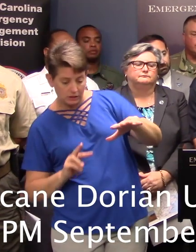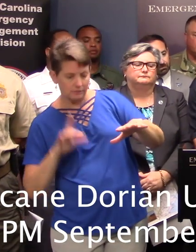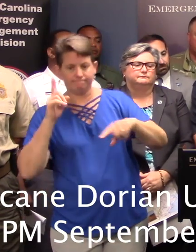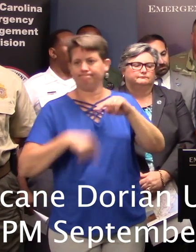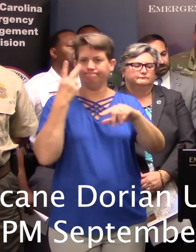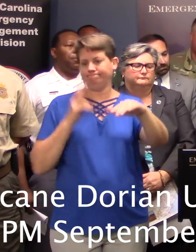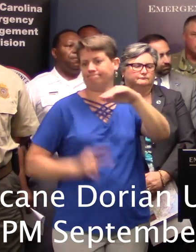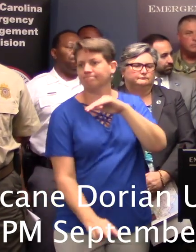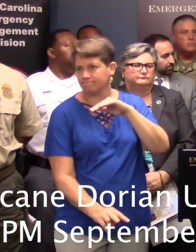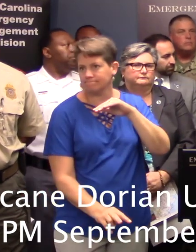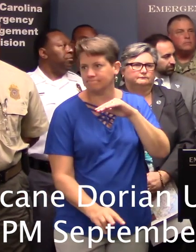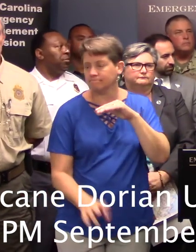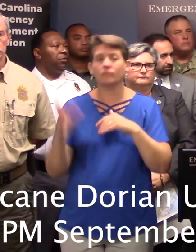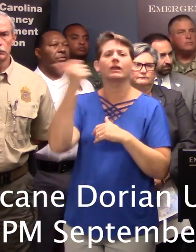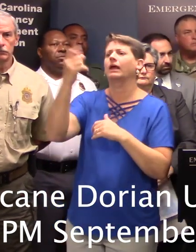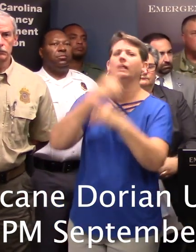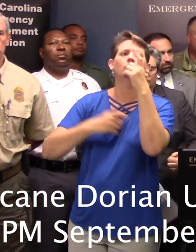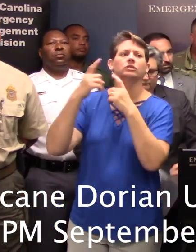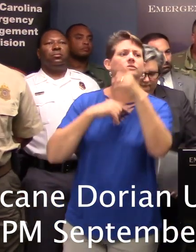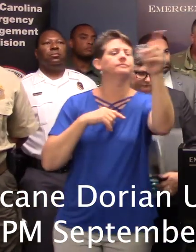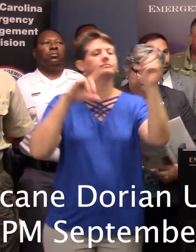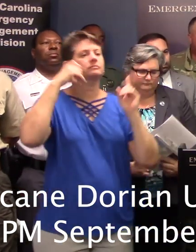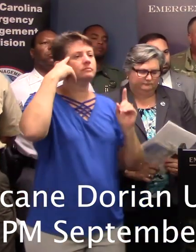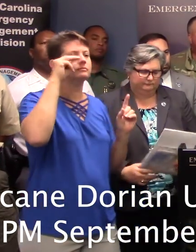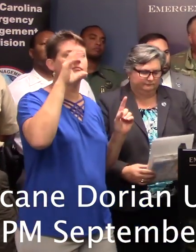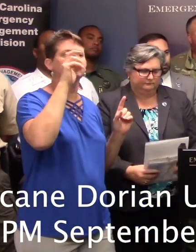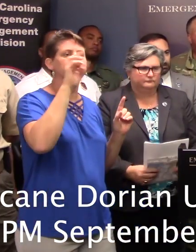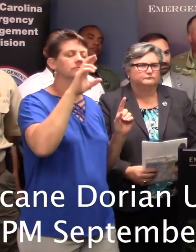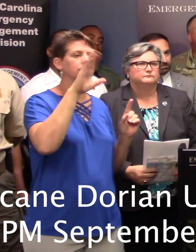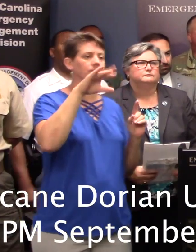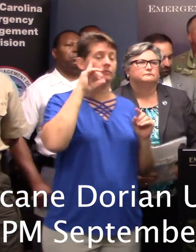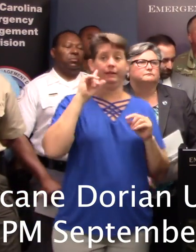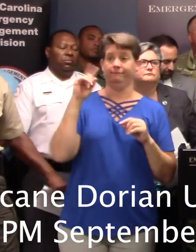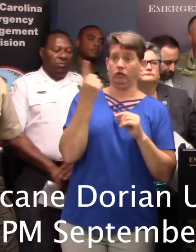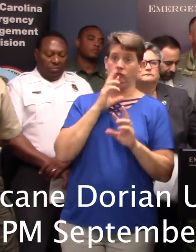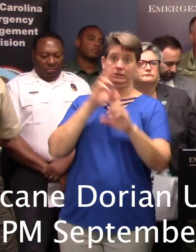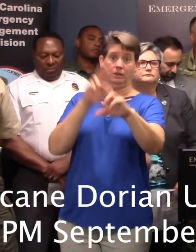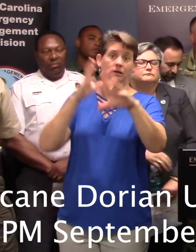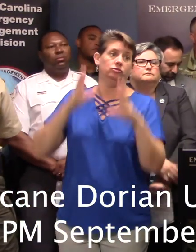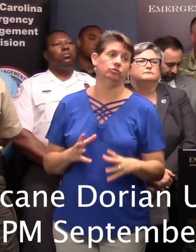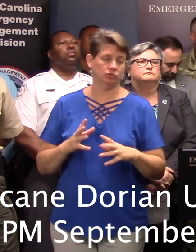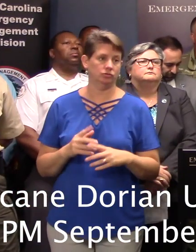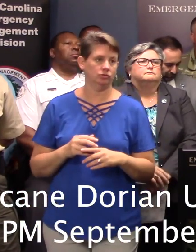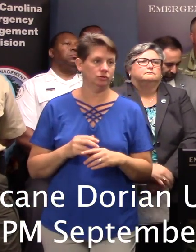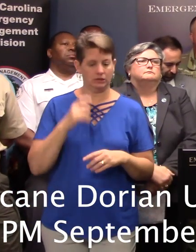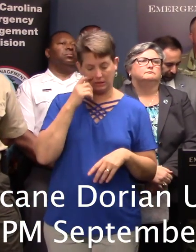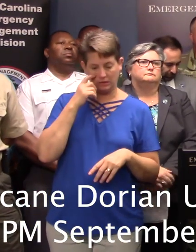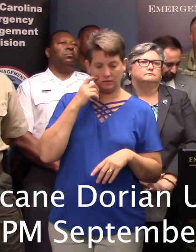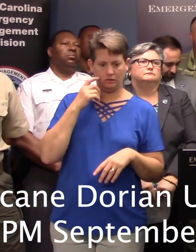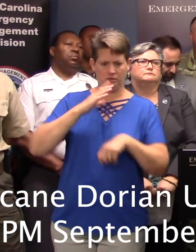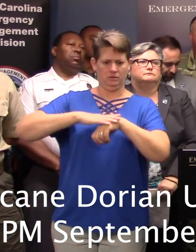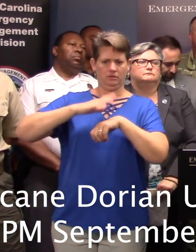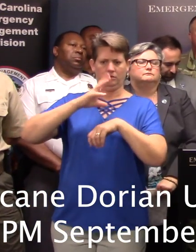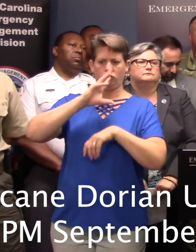Thank you. Any questions? Governor McMaster. Yes, sir. When it comes to first responders, you talk about putting them in danger. Of course,